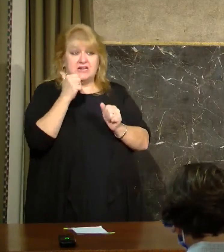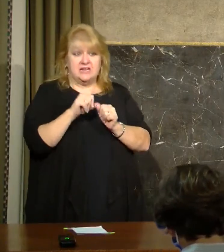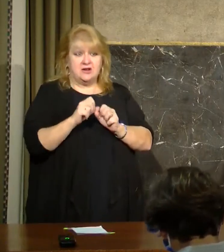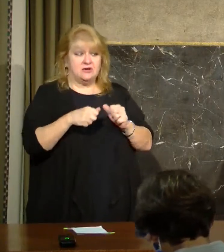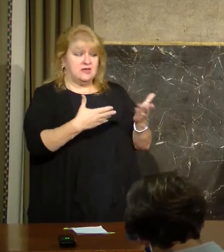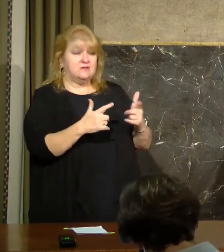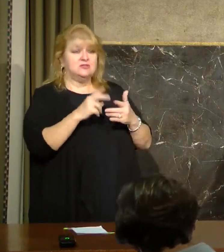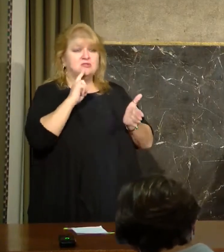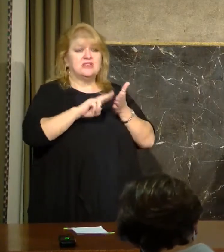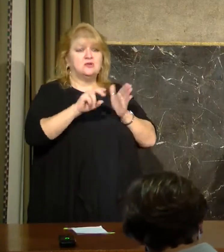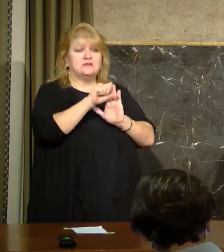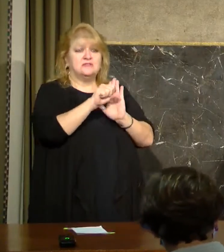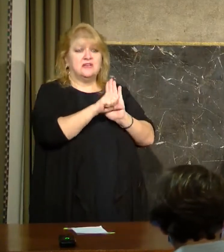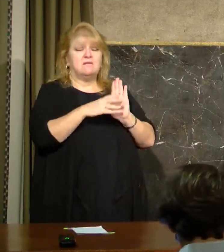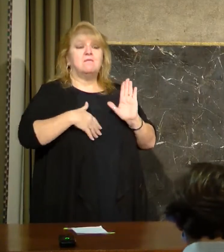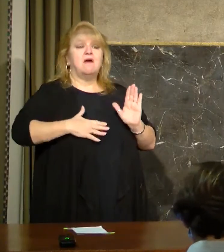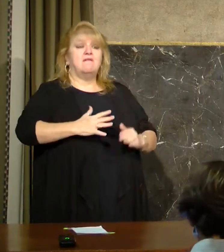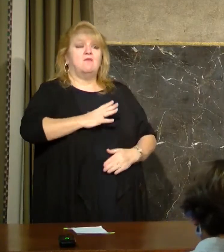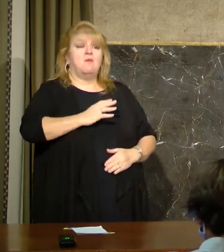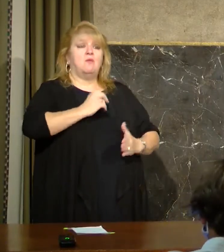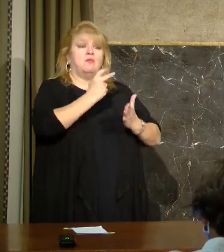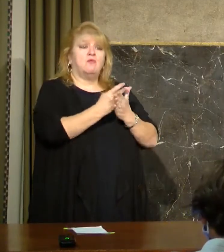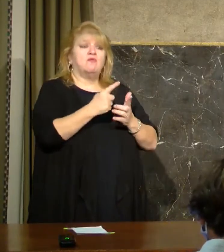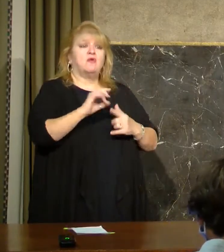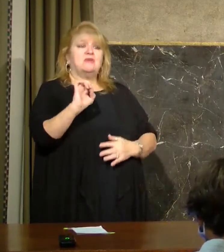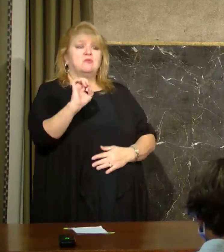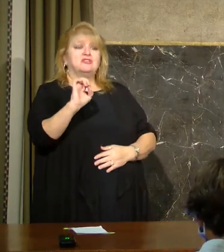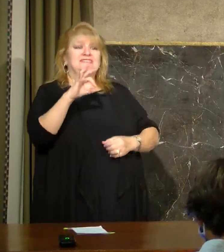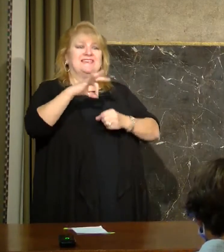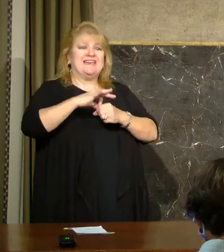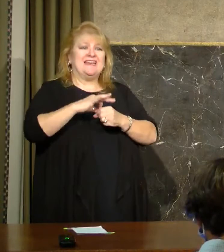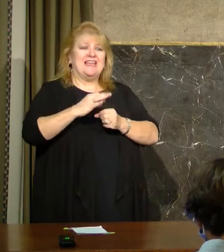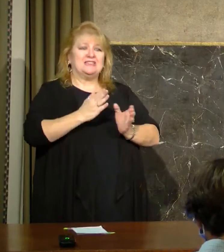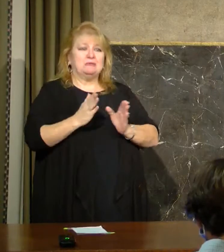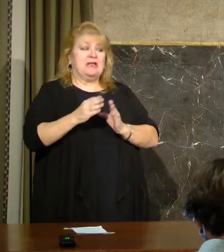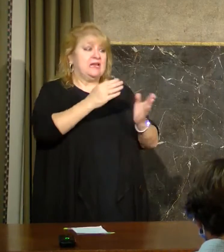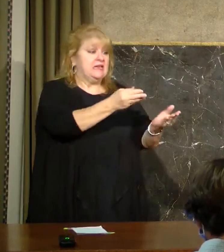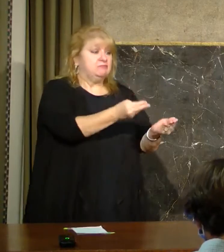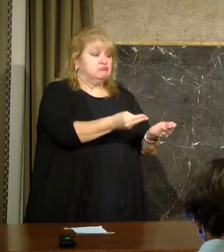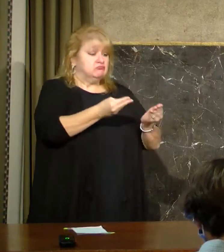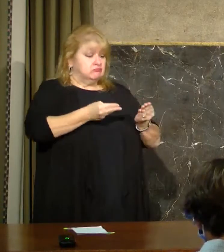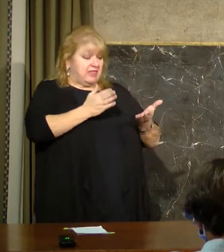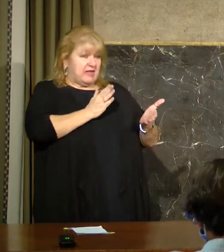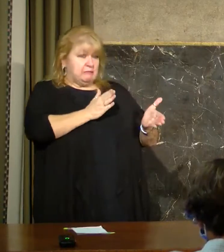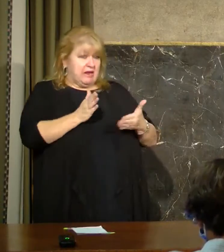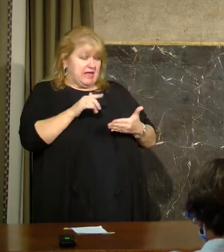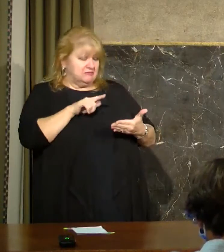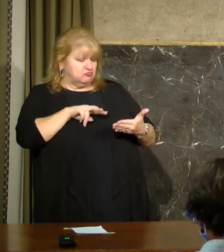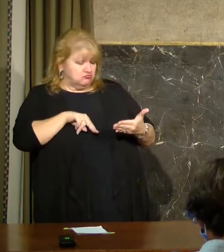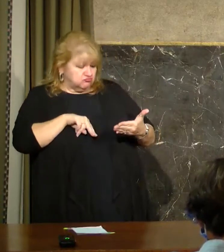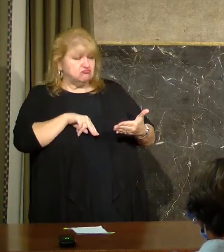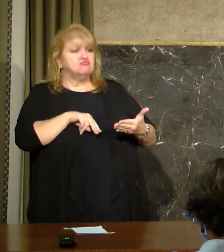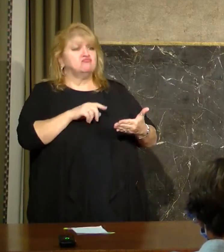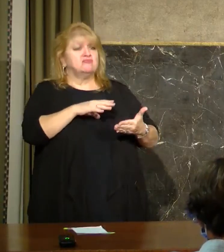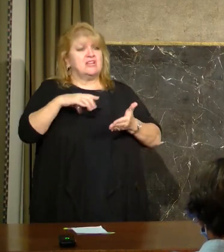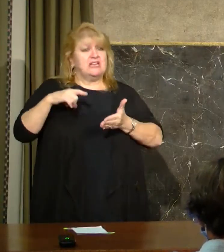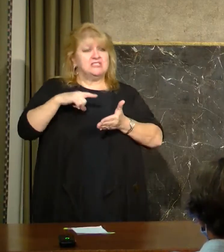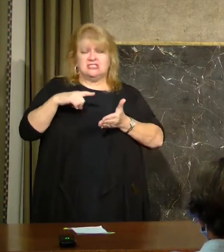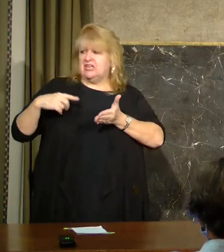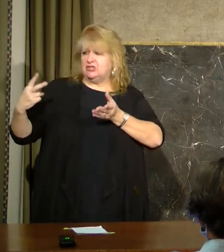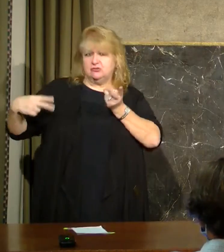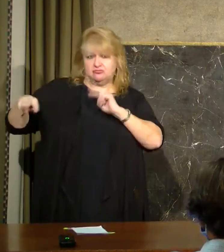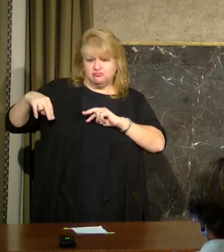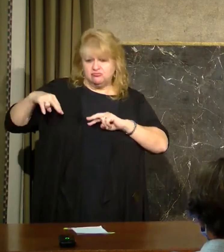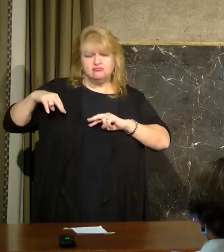formal approval of the emergency election plan that he submitted to me and to the legislature previously